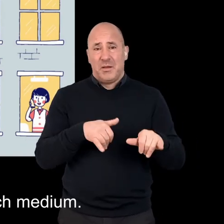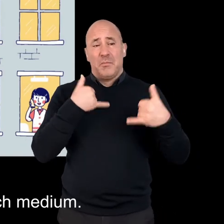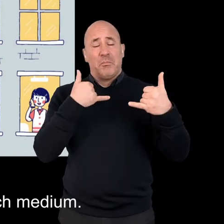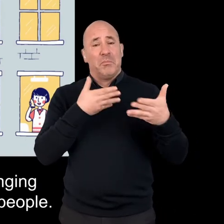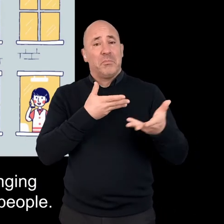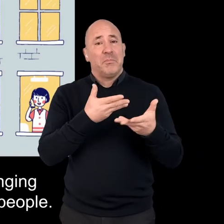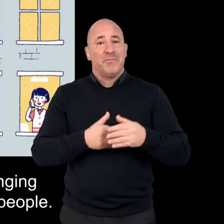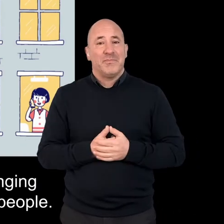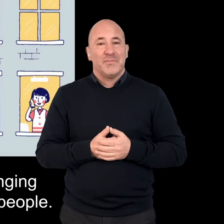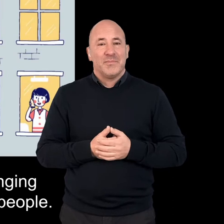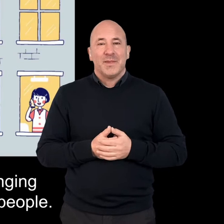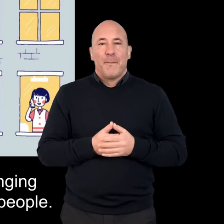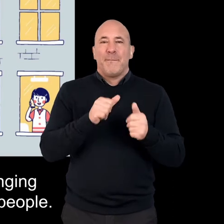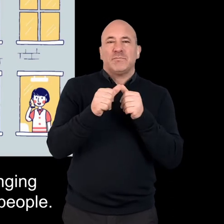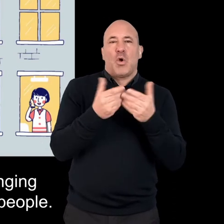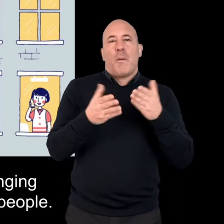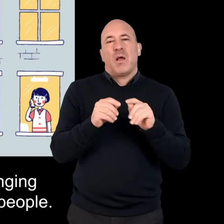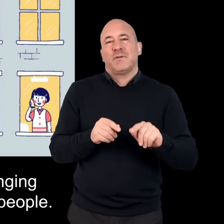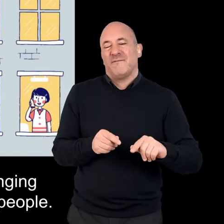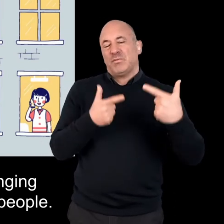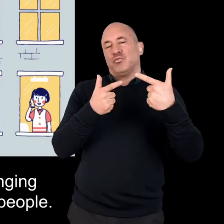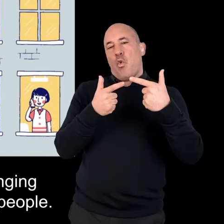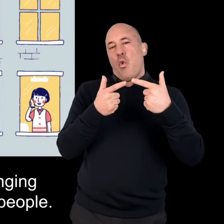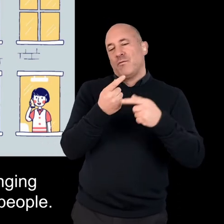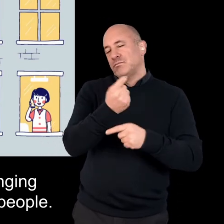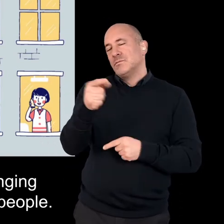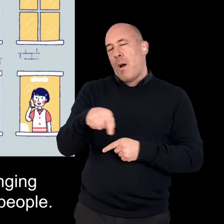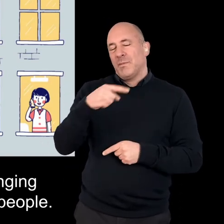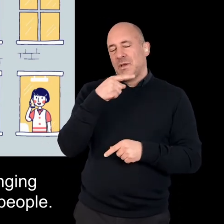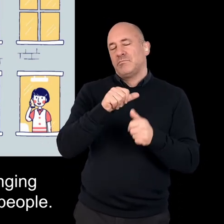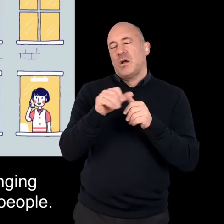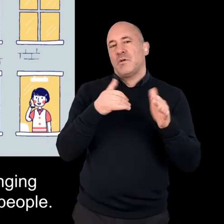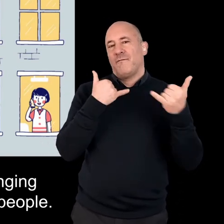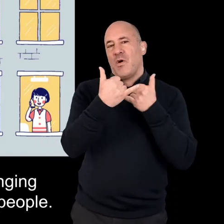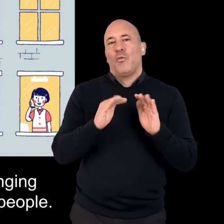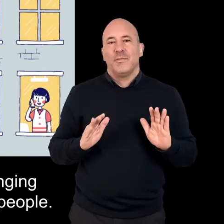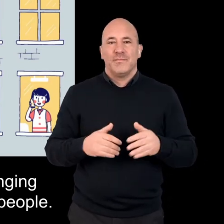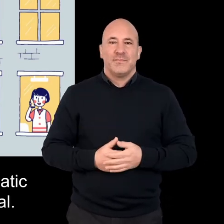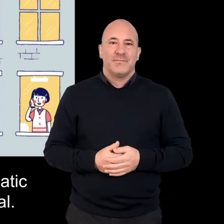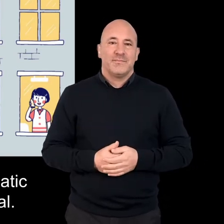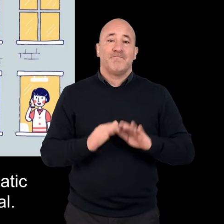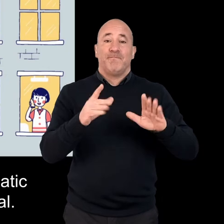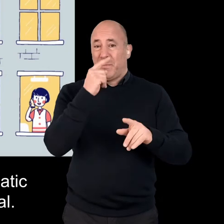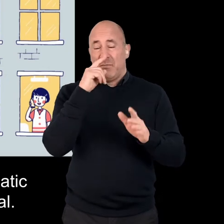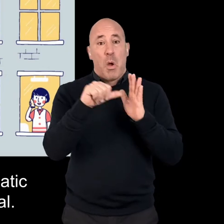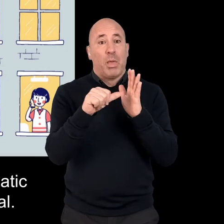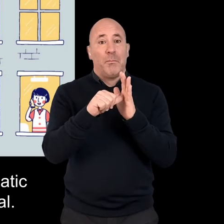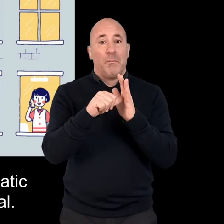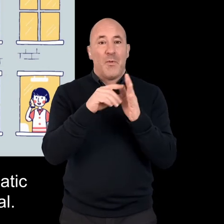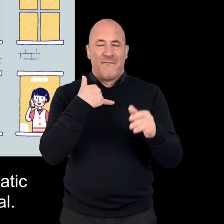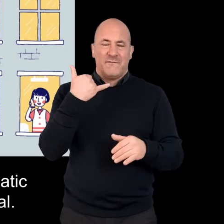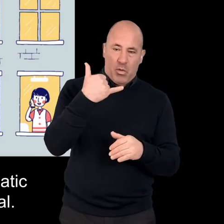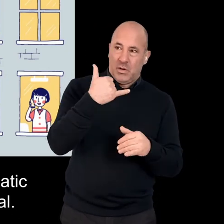medium, so maybe a bit less challenging than videoconferencing for some people. However, there may be